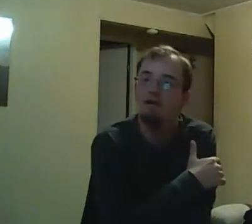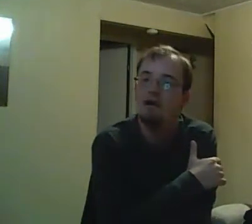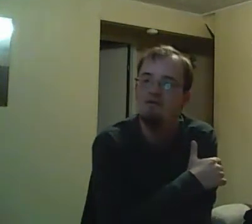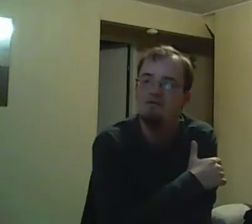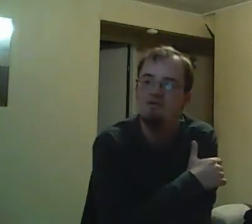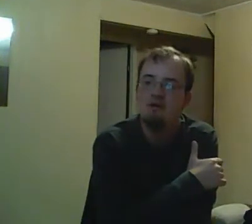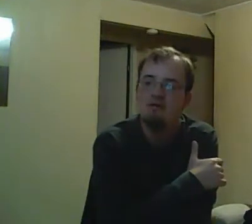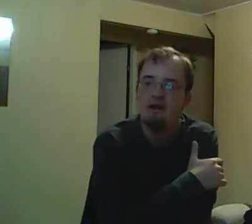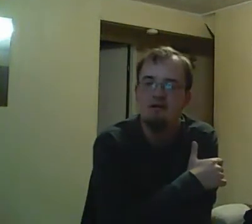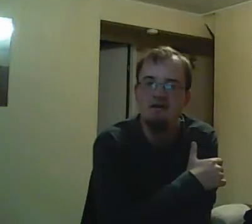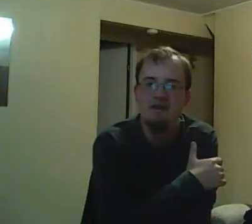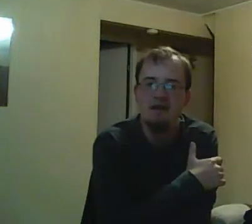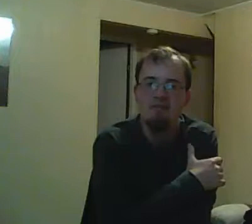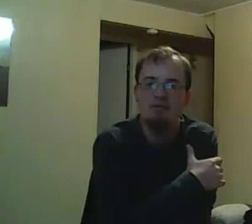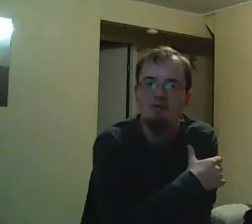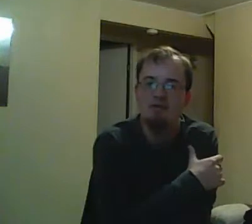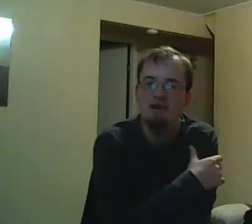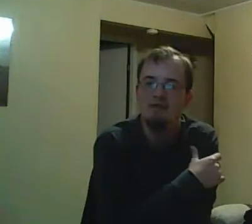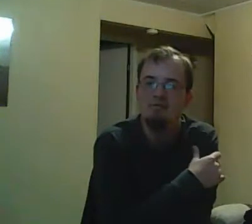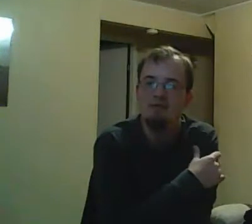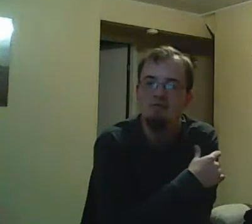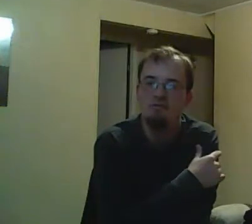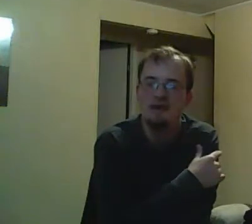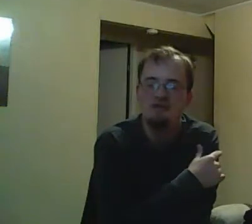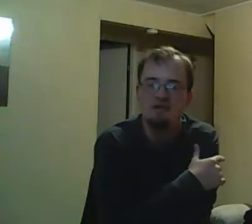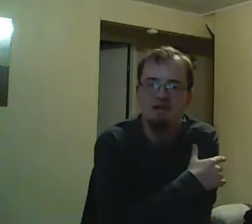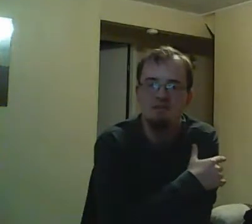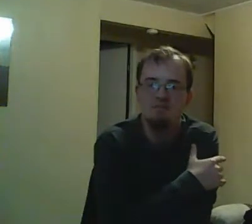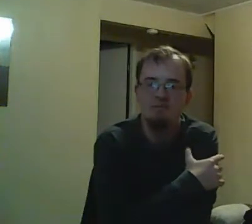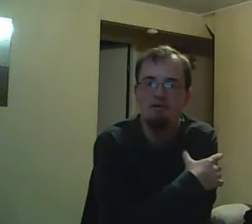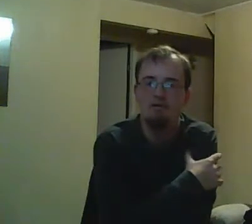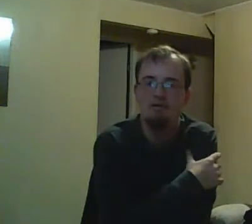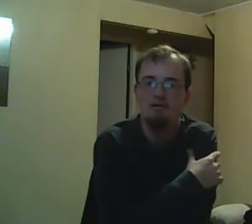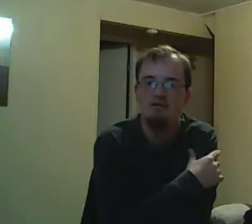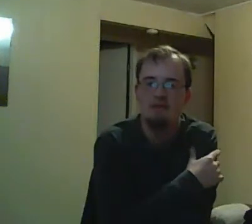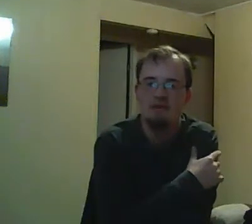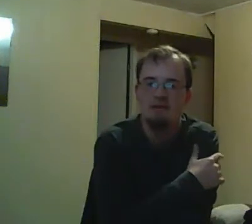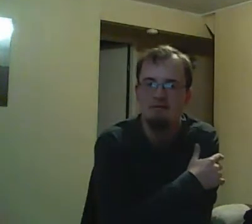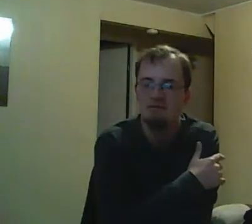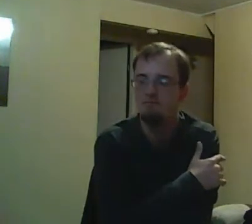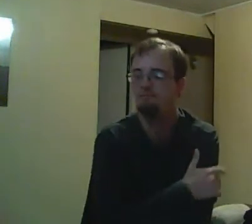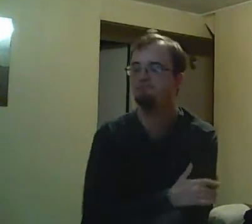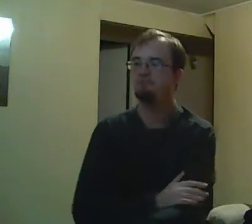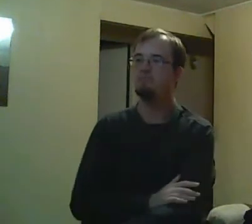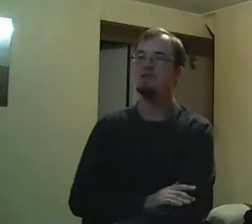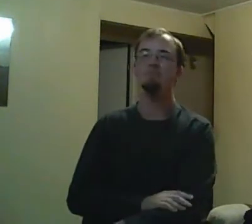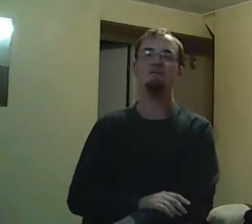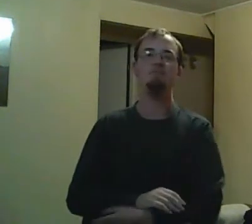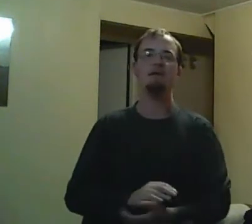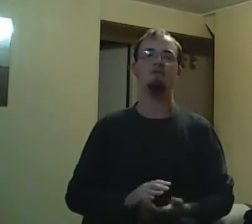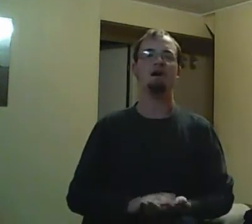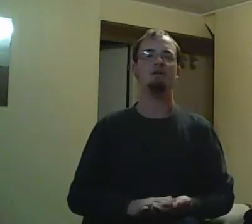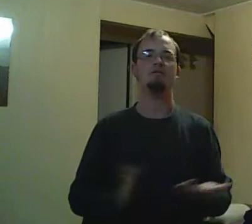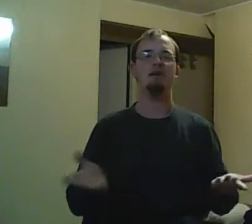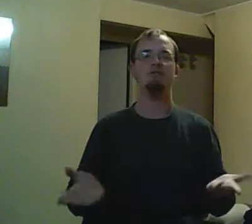It's like, what the hell is this going on? Lockdown? Over. Now the students have to go home. But the